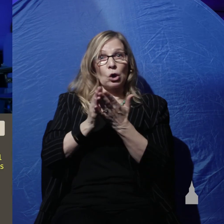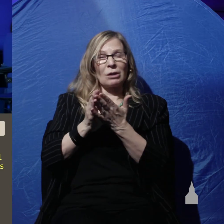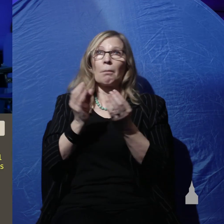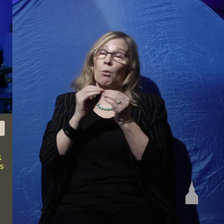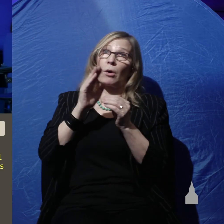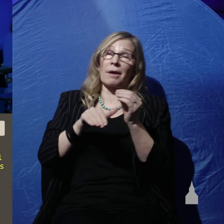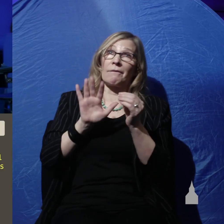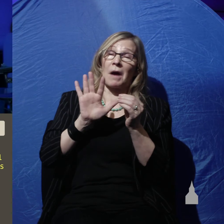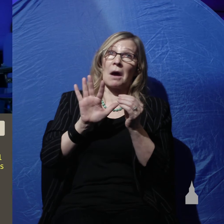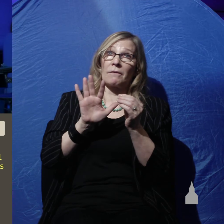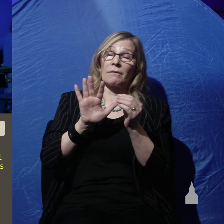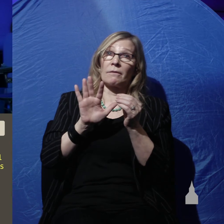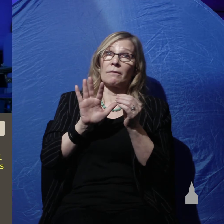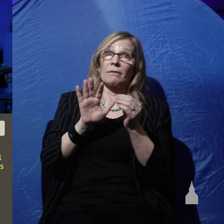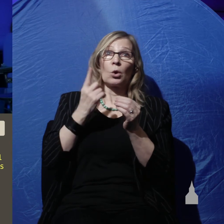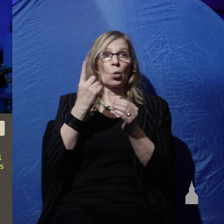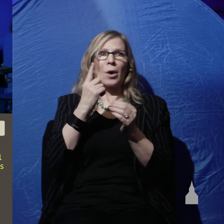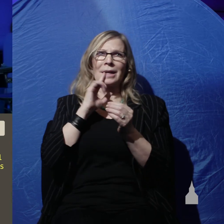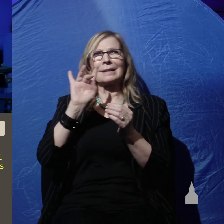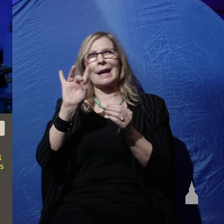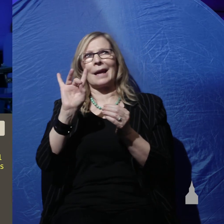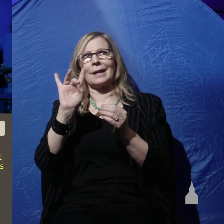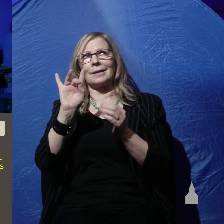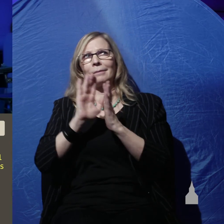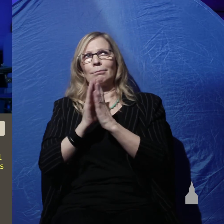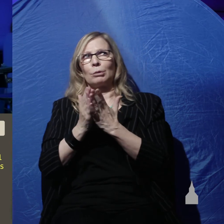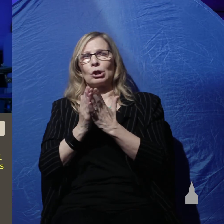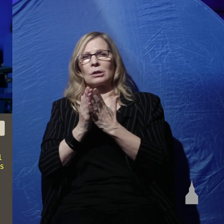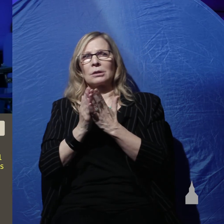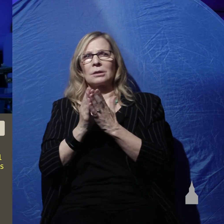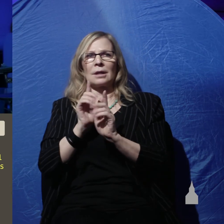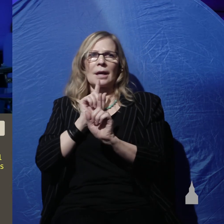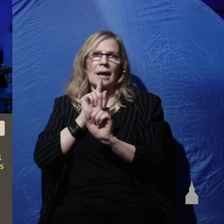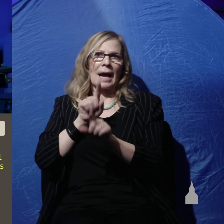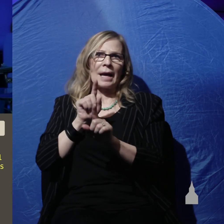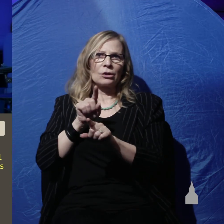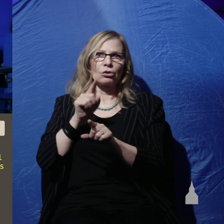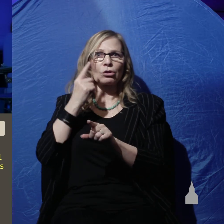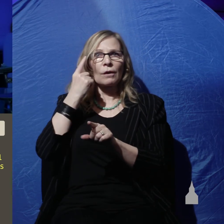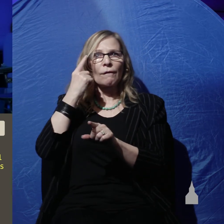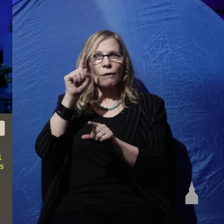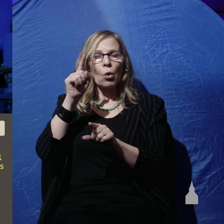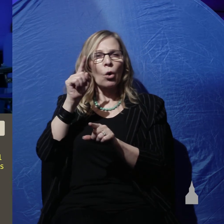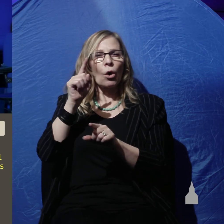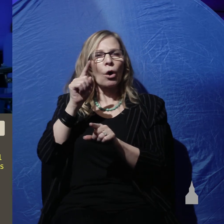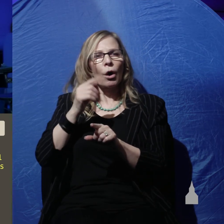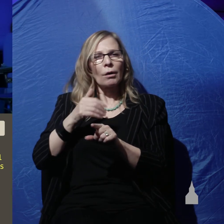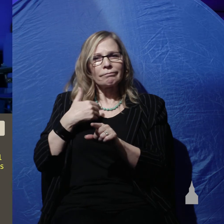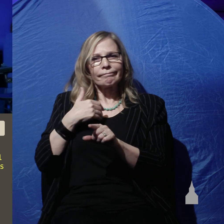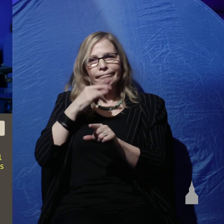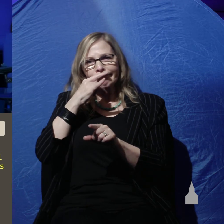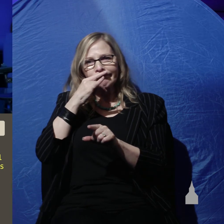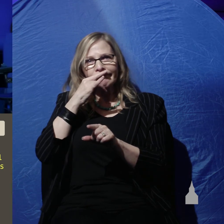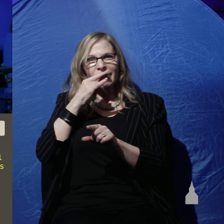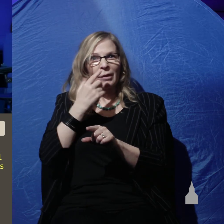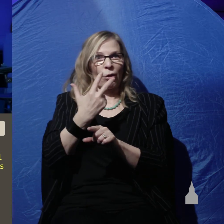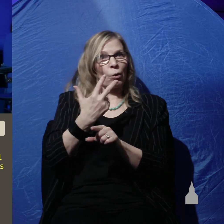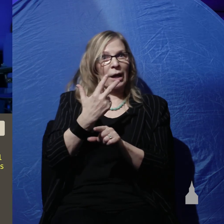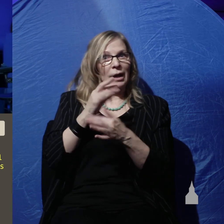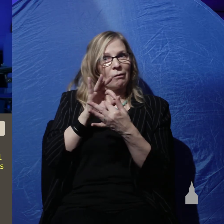than five because one of those is eight books for answers for the grade school kids three of those deal with issues related to